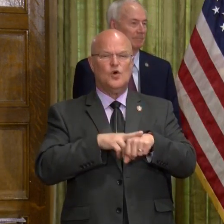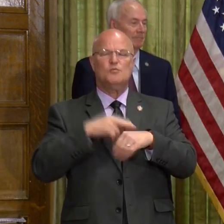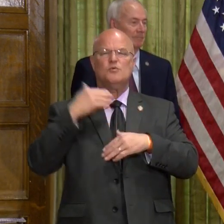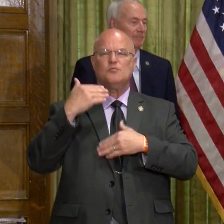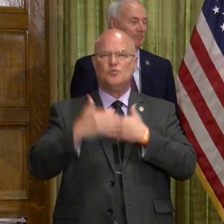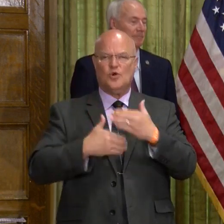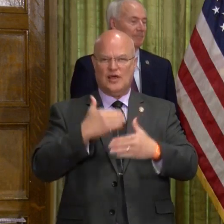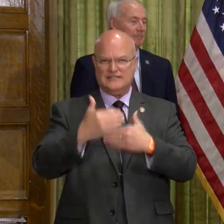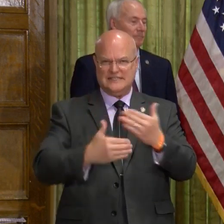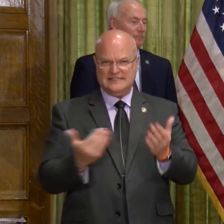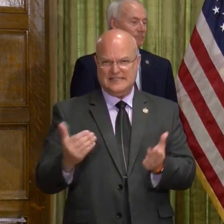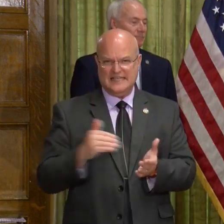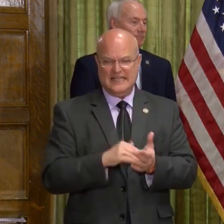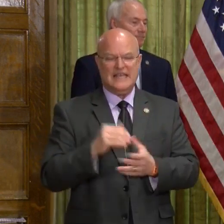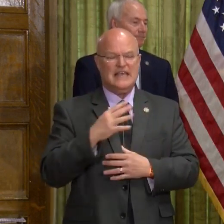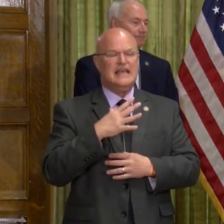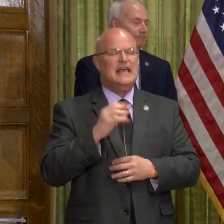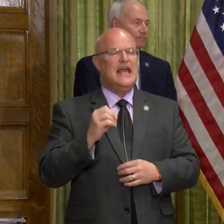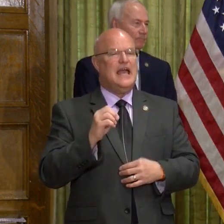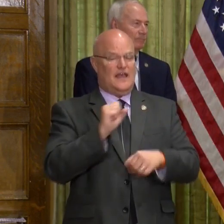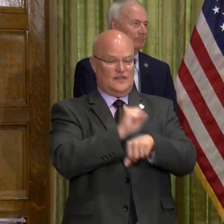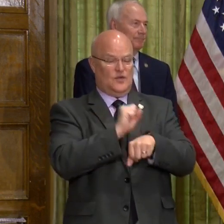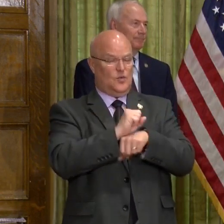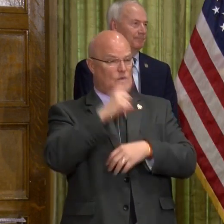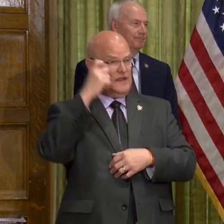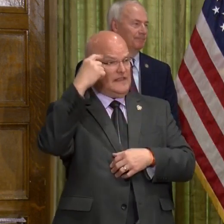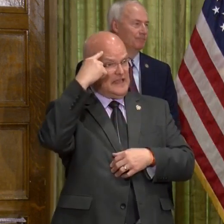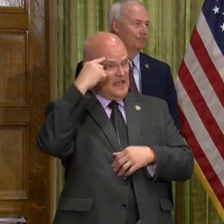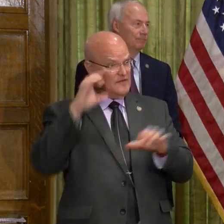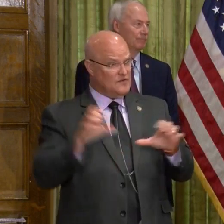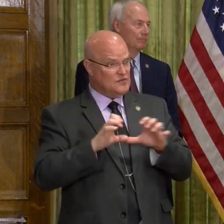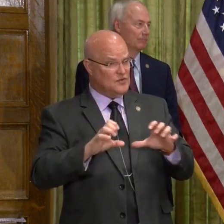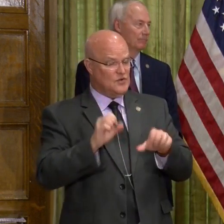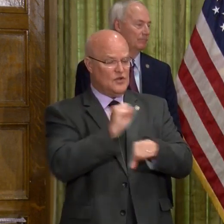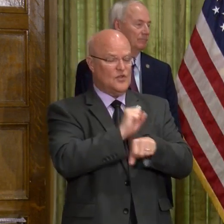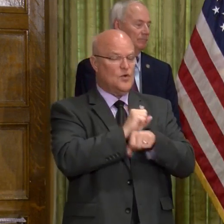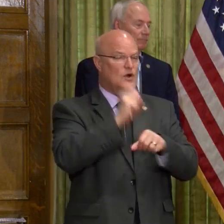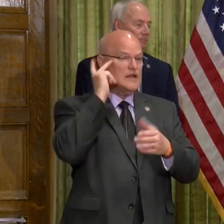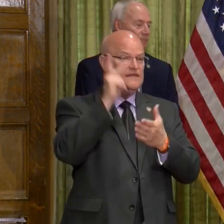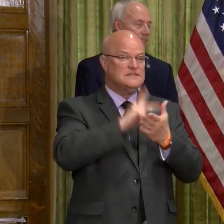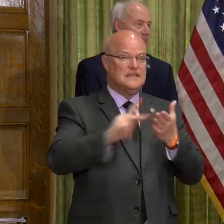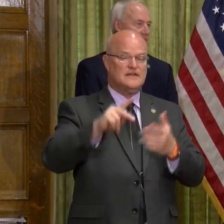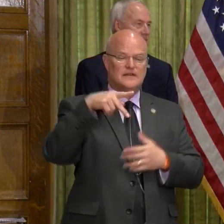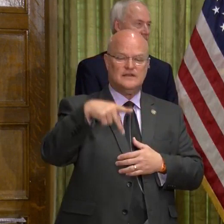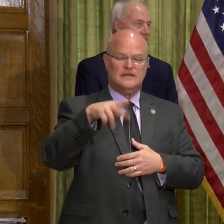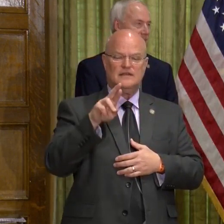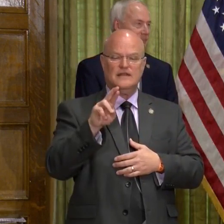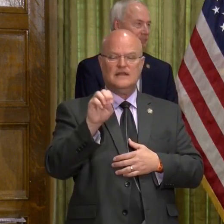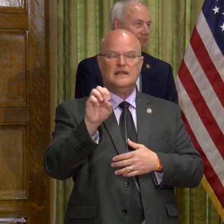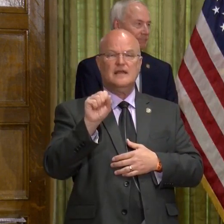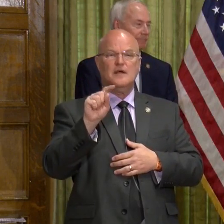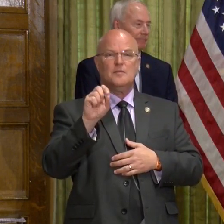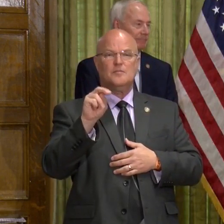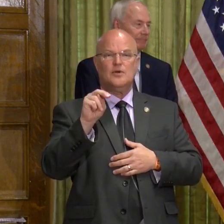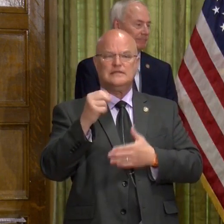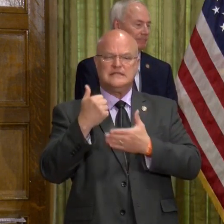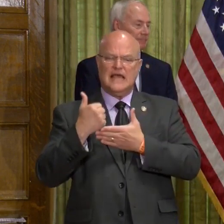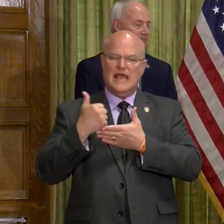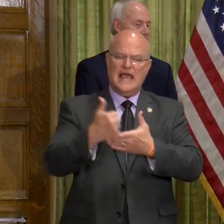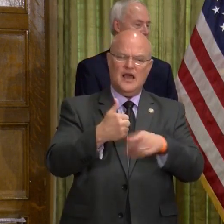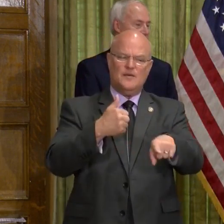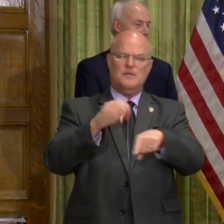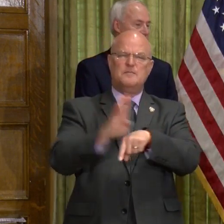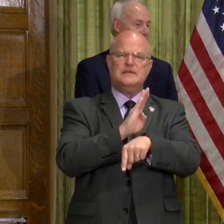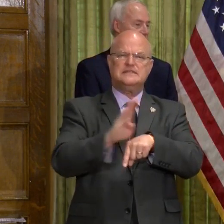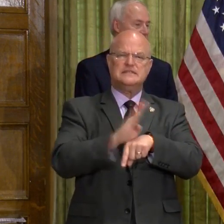process. And the work of the governor, the work of Secretary Preston, to kind of help these businesses get